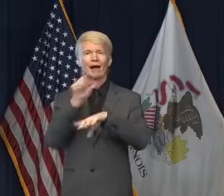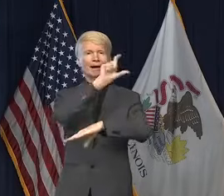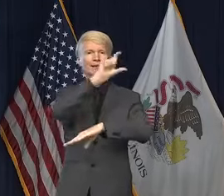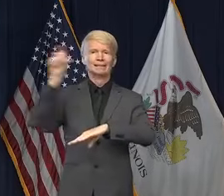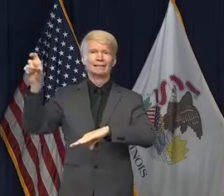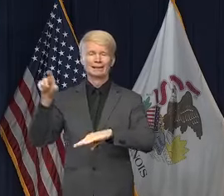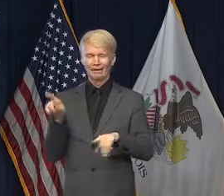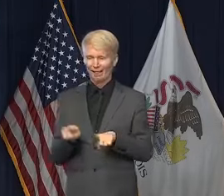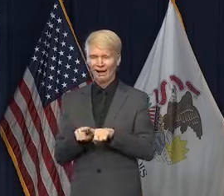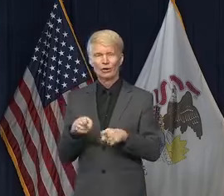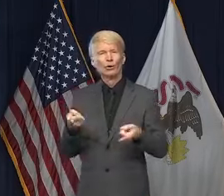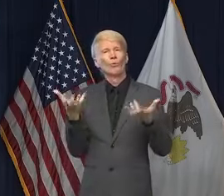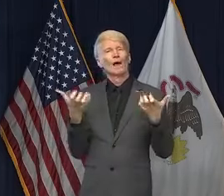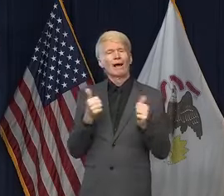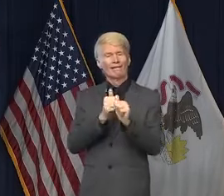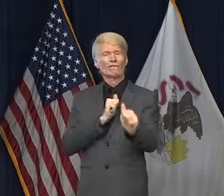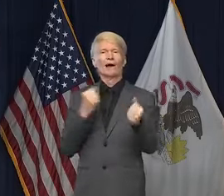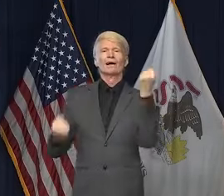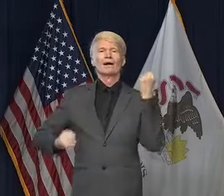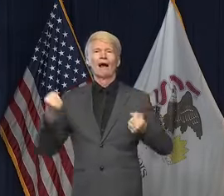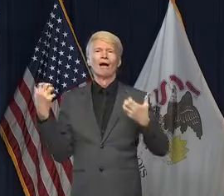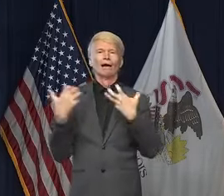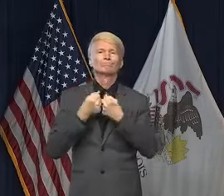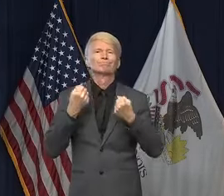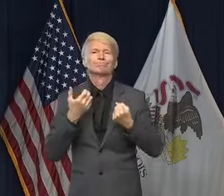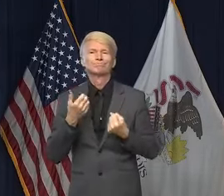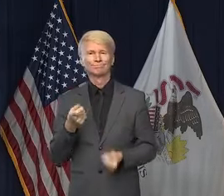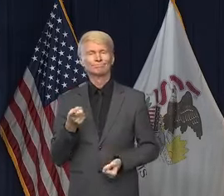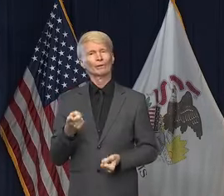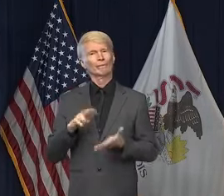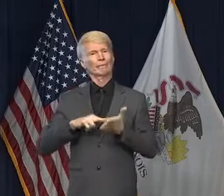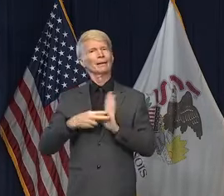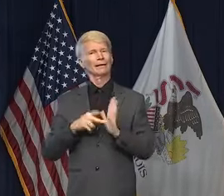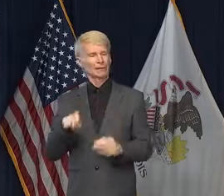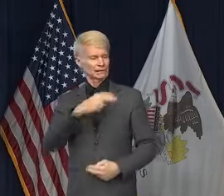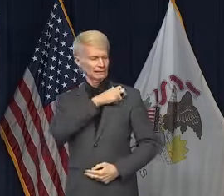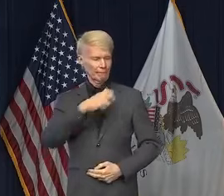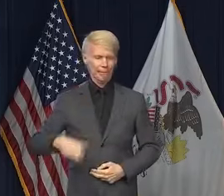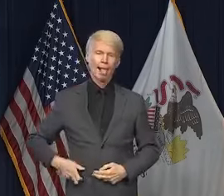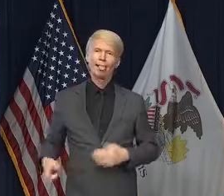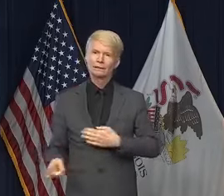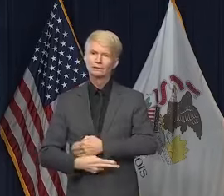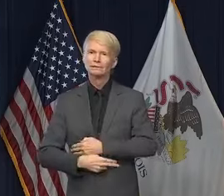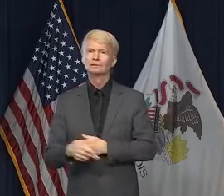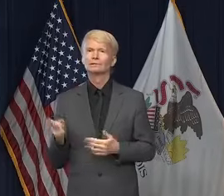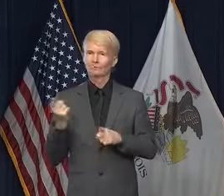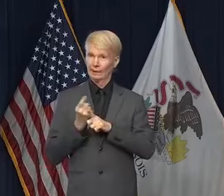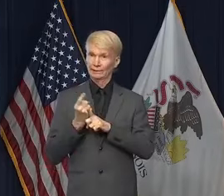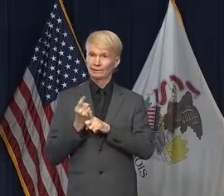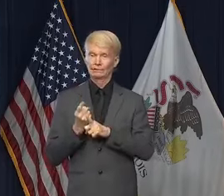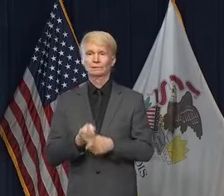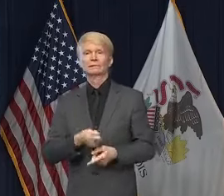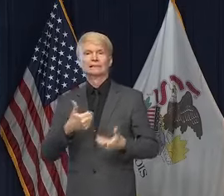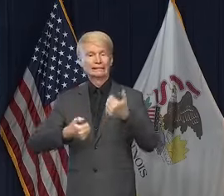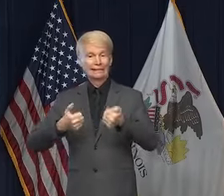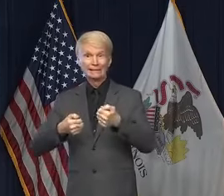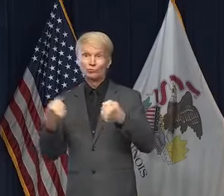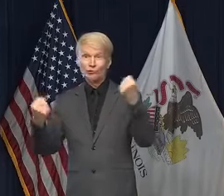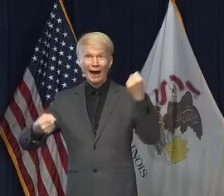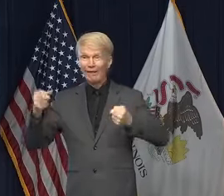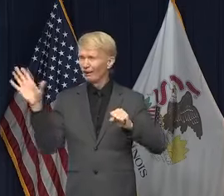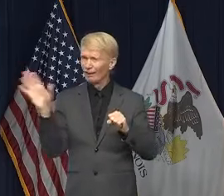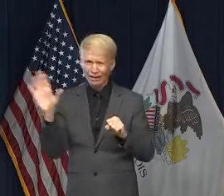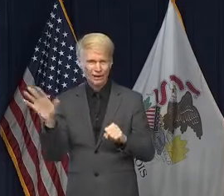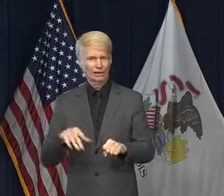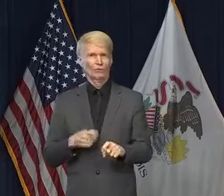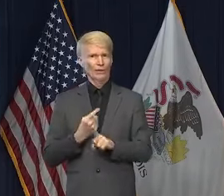avoid car accidents or car accident deaths, you would not only wear a seatbelt, you would not only avoid texting and driving, you would not